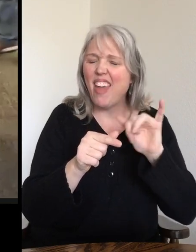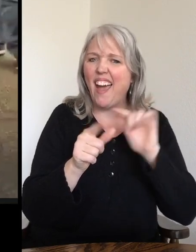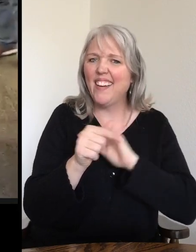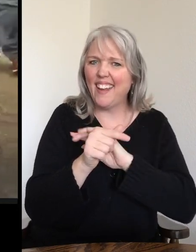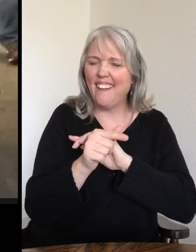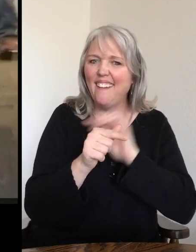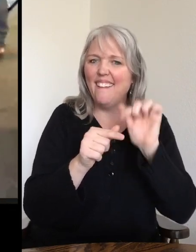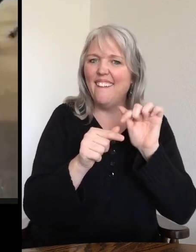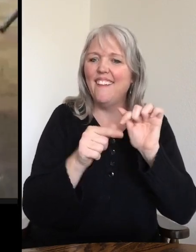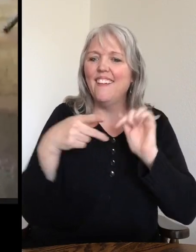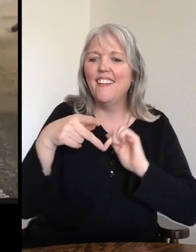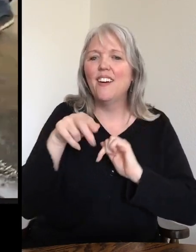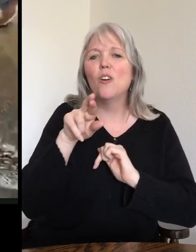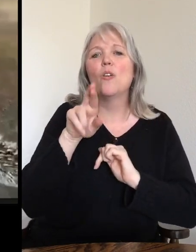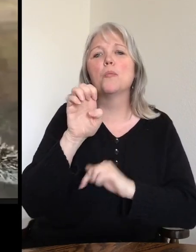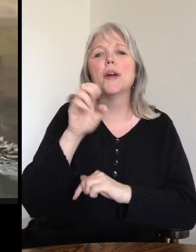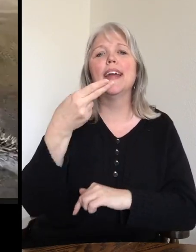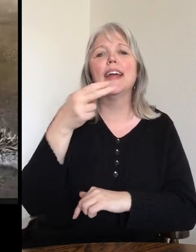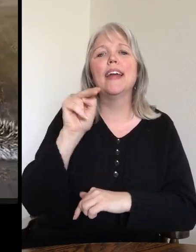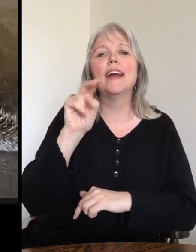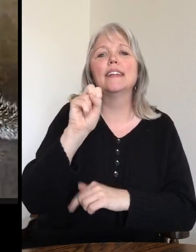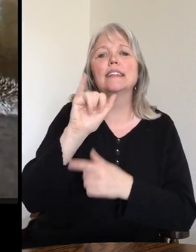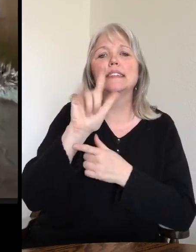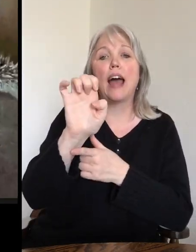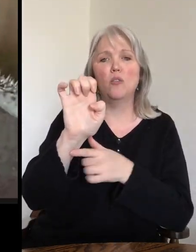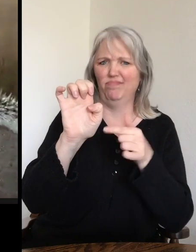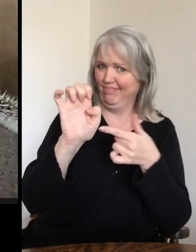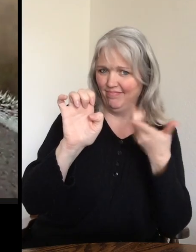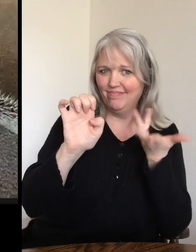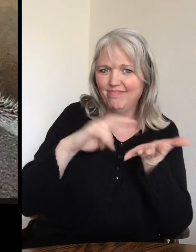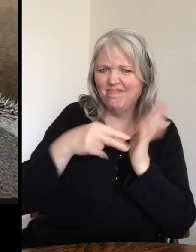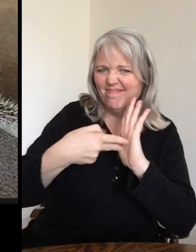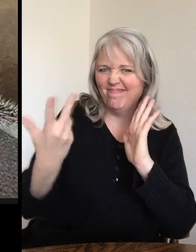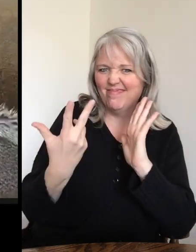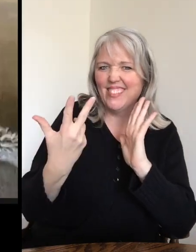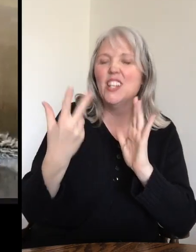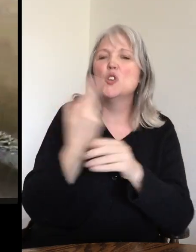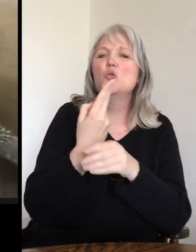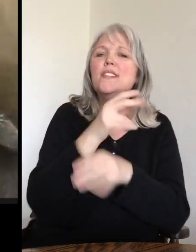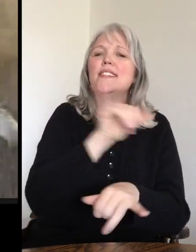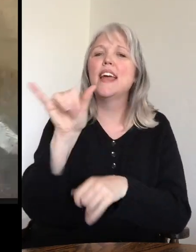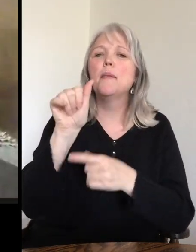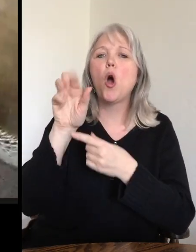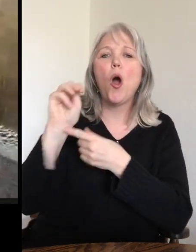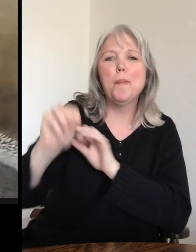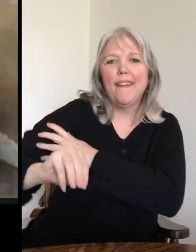is a prehensile tail, meaning that he uses it just like an extra arm or leg. He can even